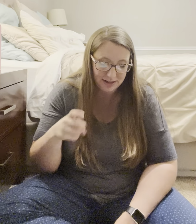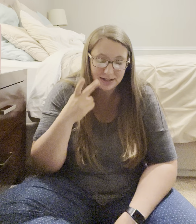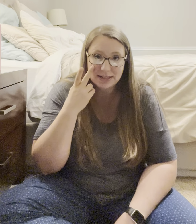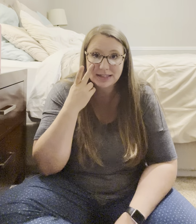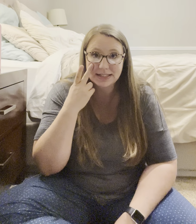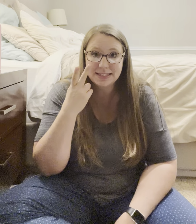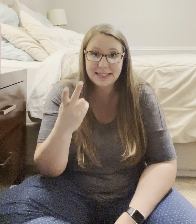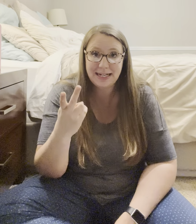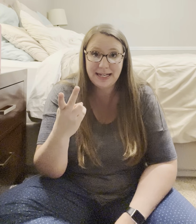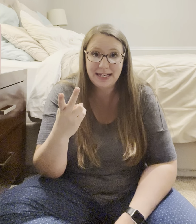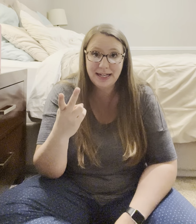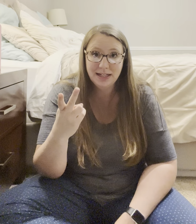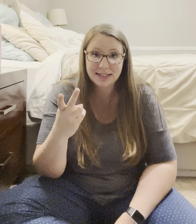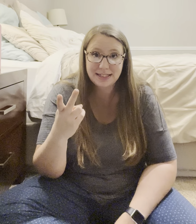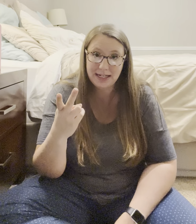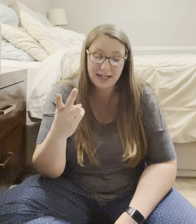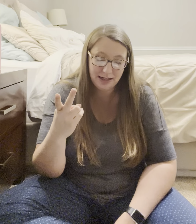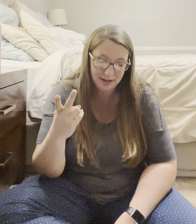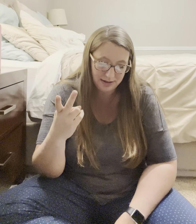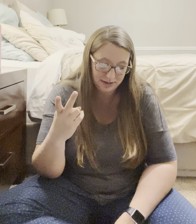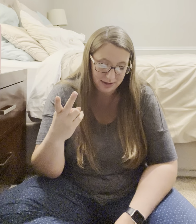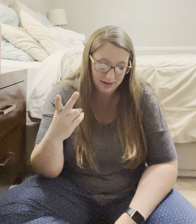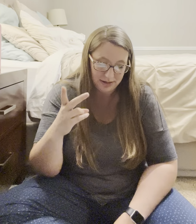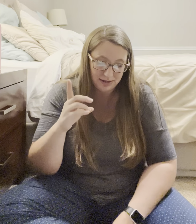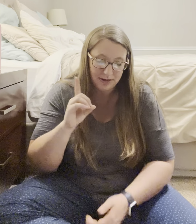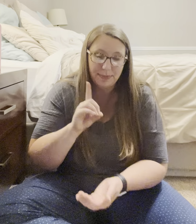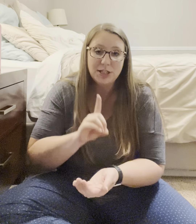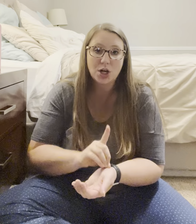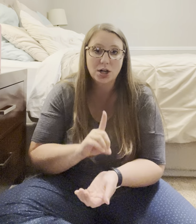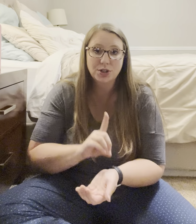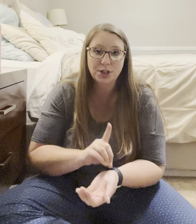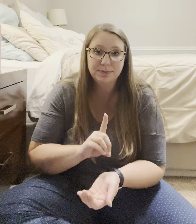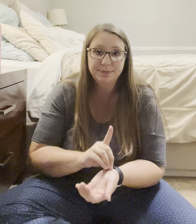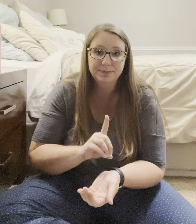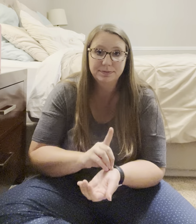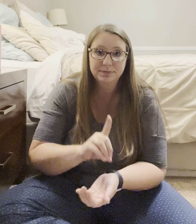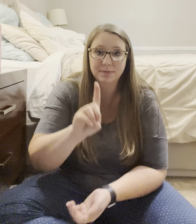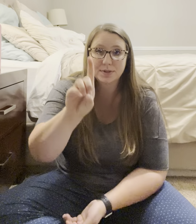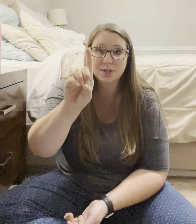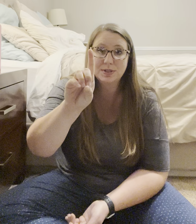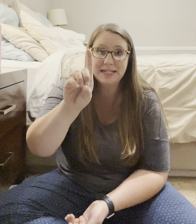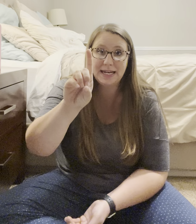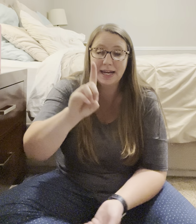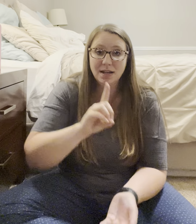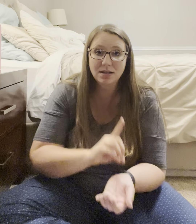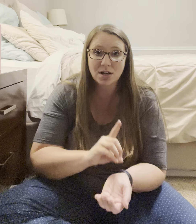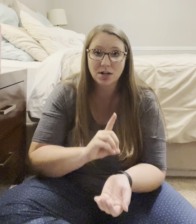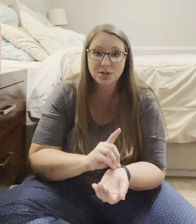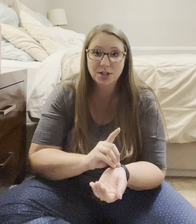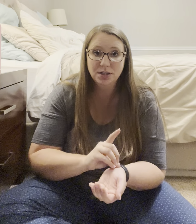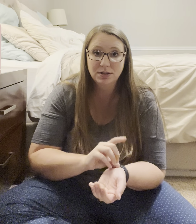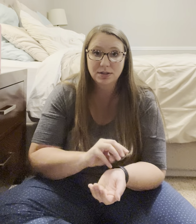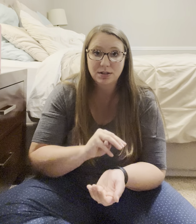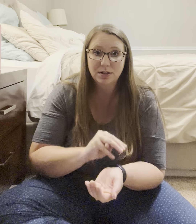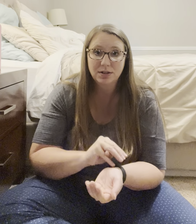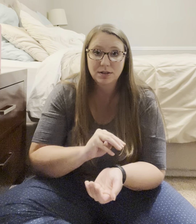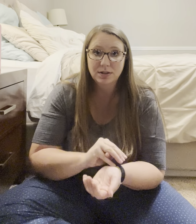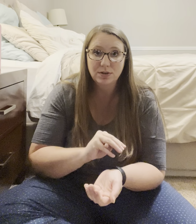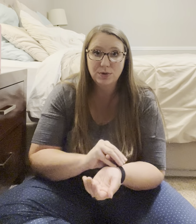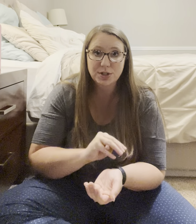To. See. See. My doctor. So, D. Hand. Doctor. Or